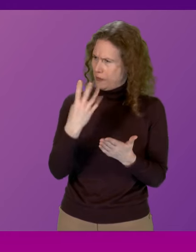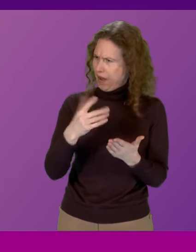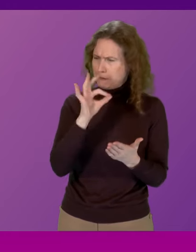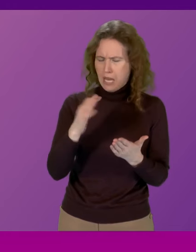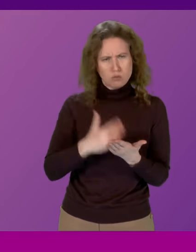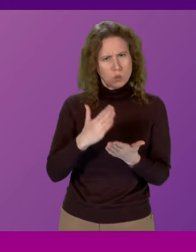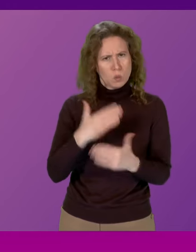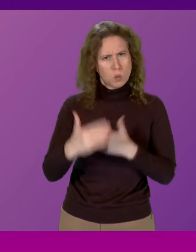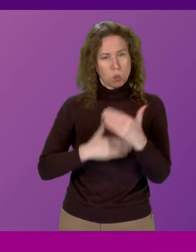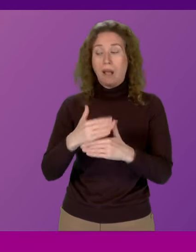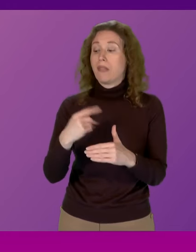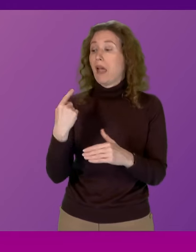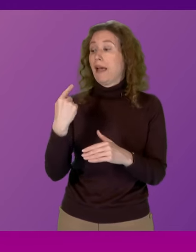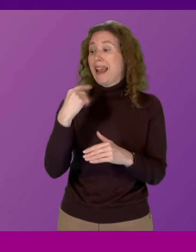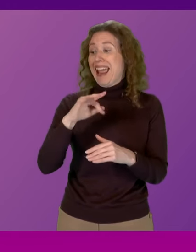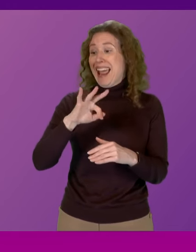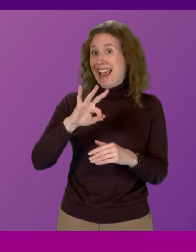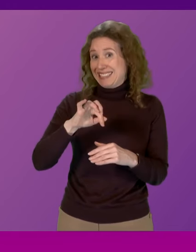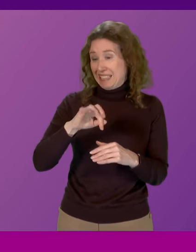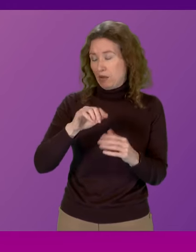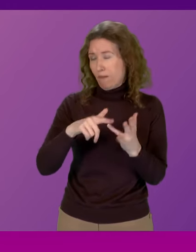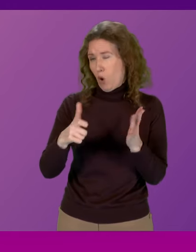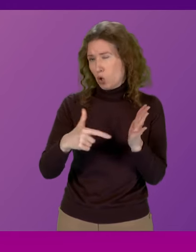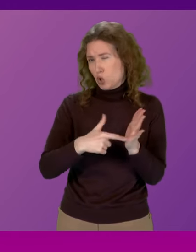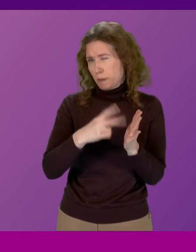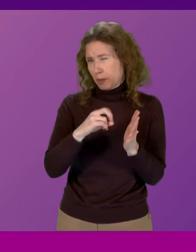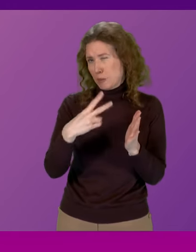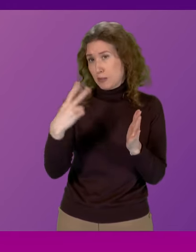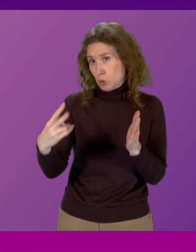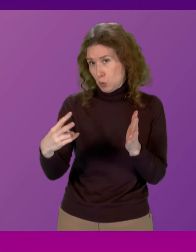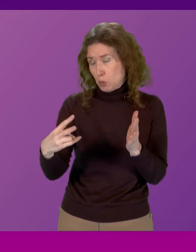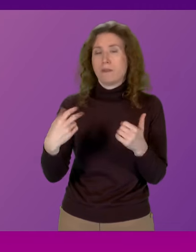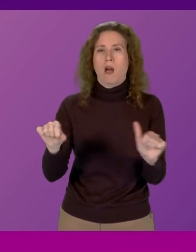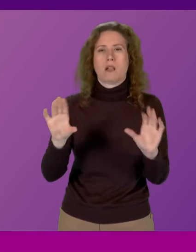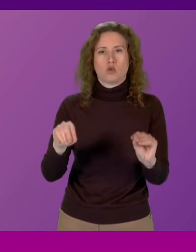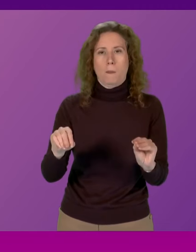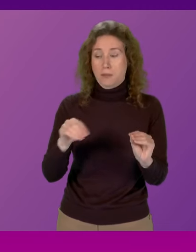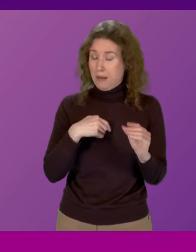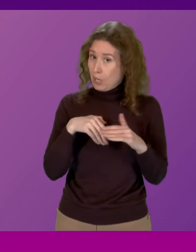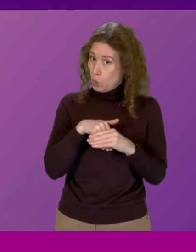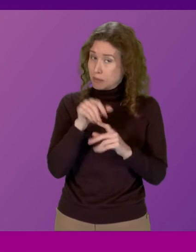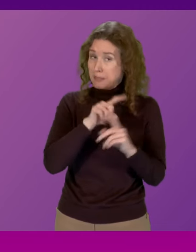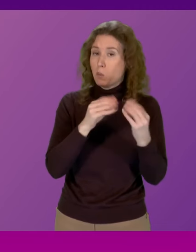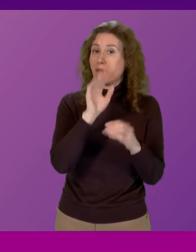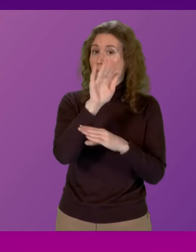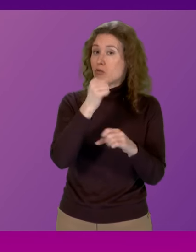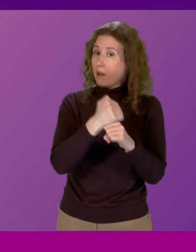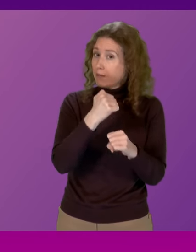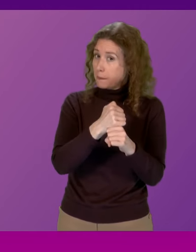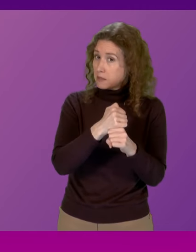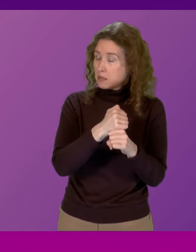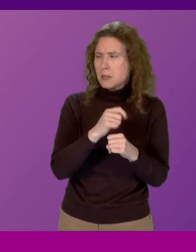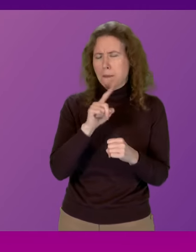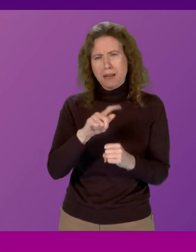the 18th of October 2022 including in meetings with foreign governments presiding officer